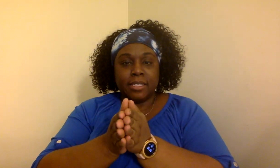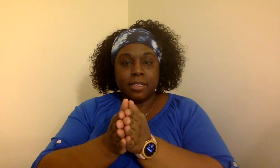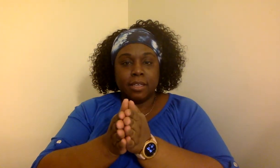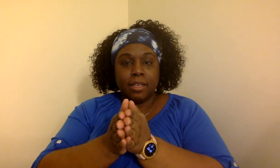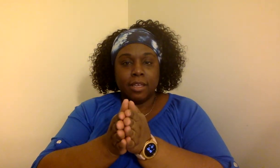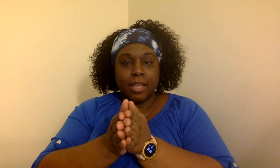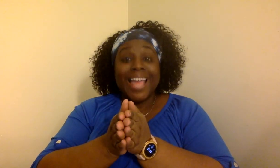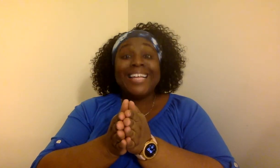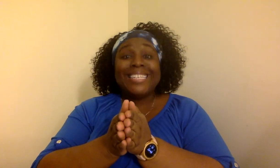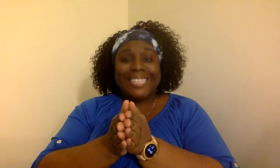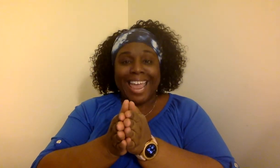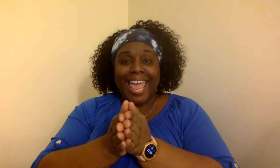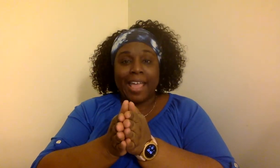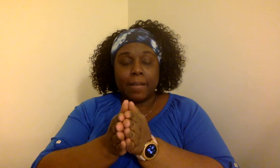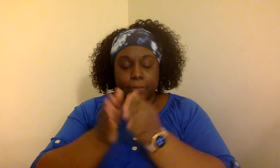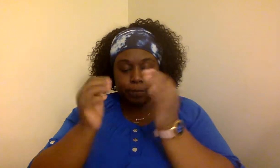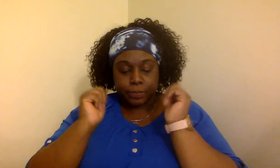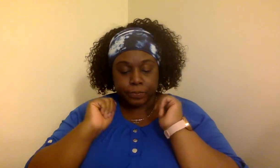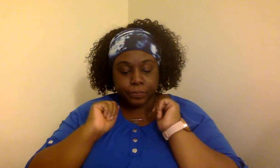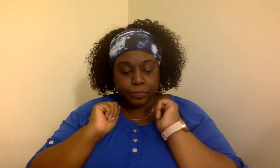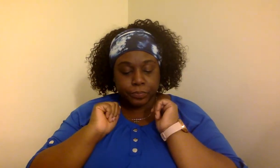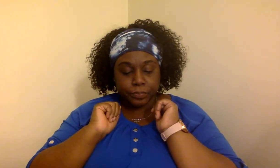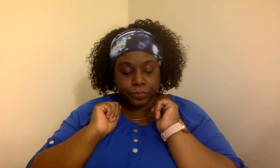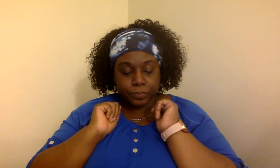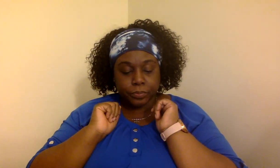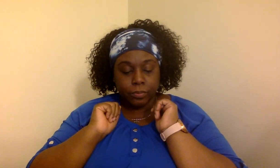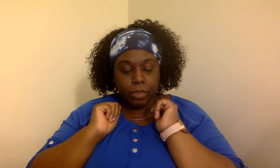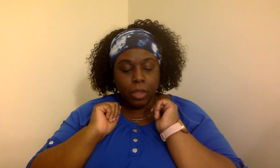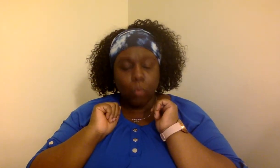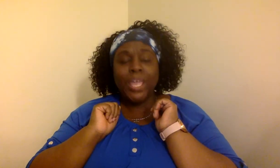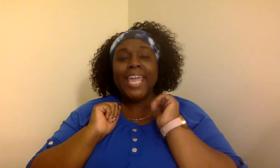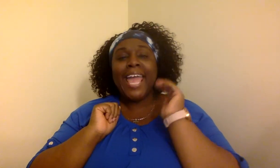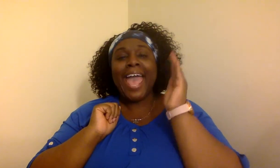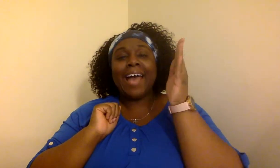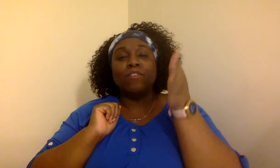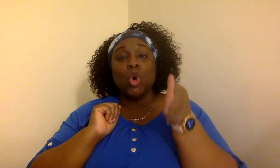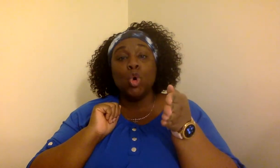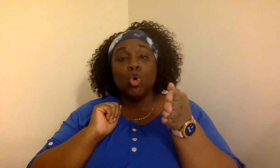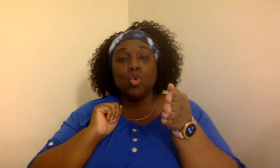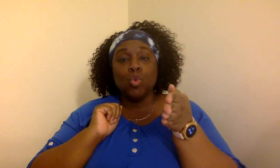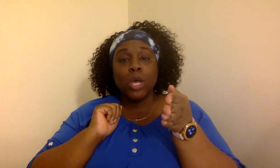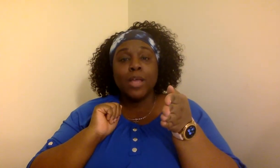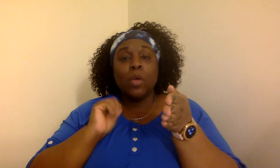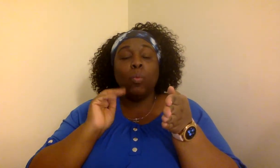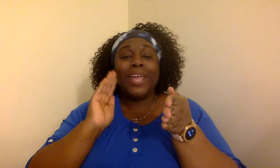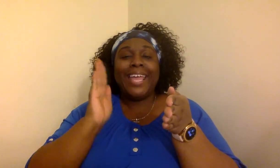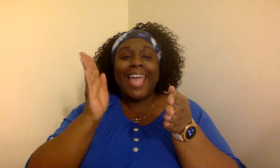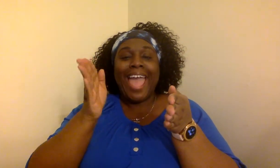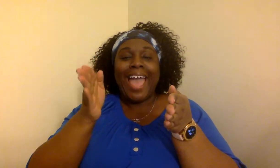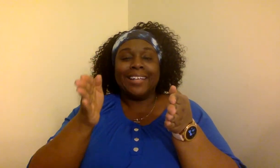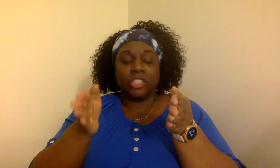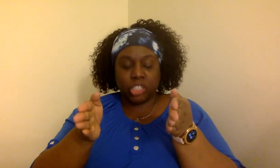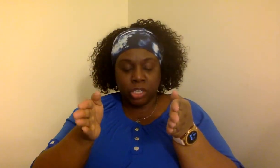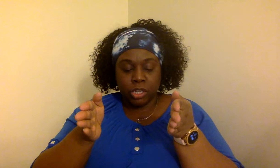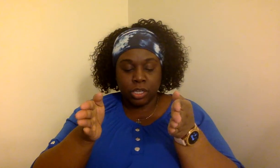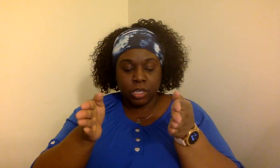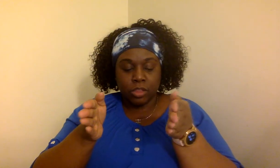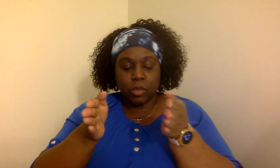day. We have O. We add T. The